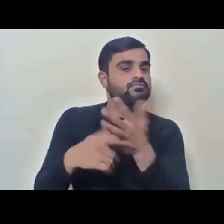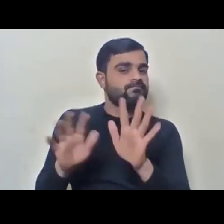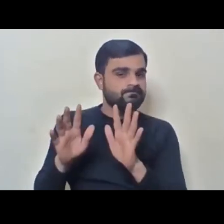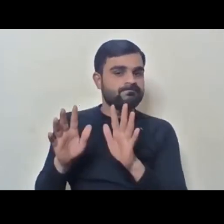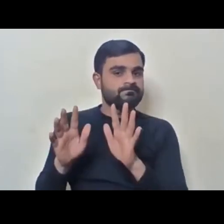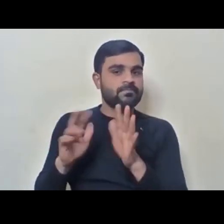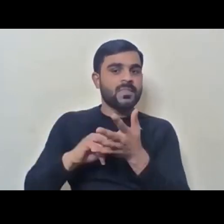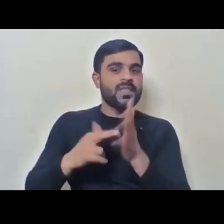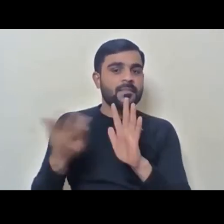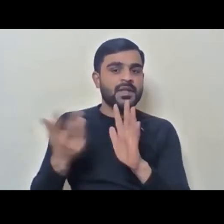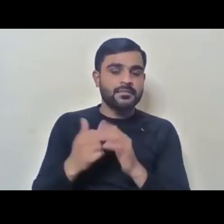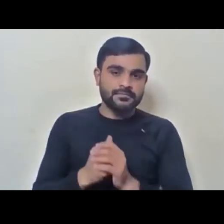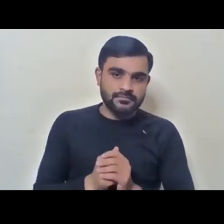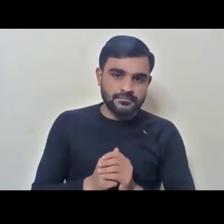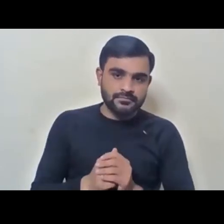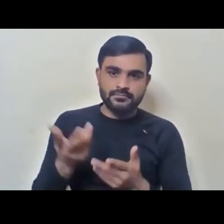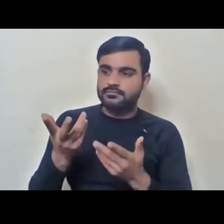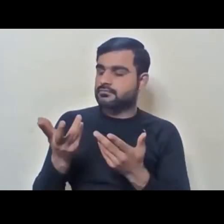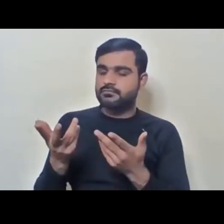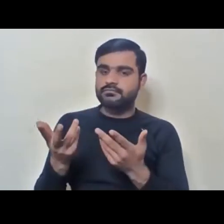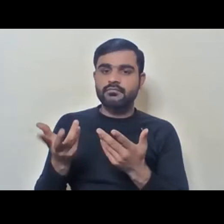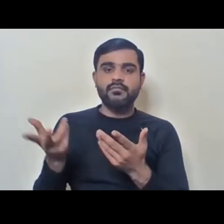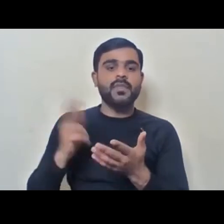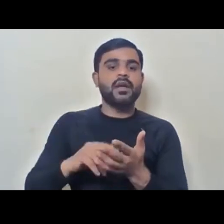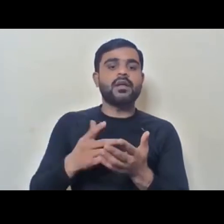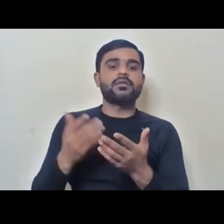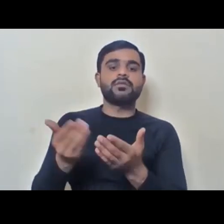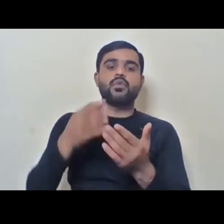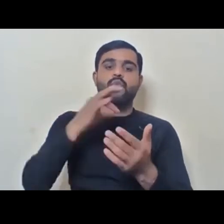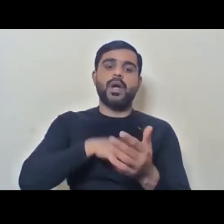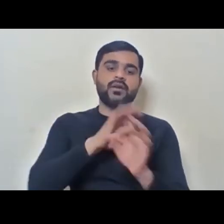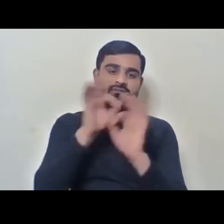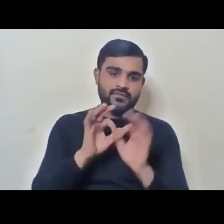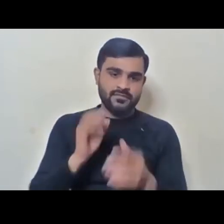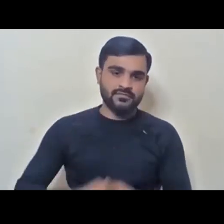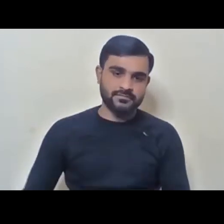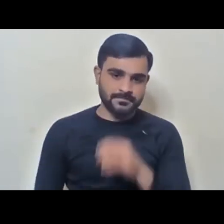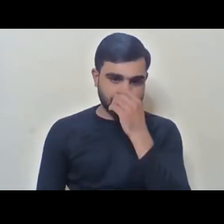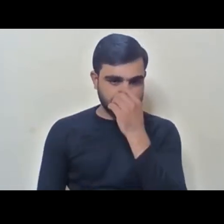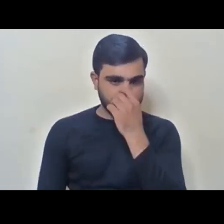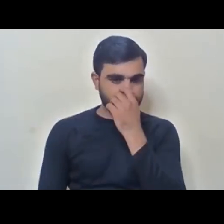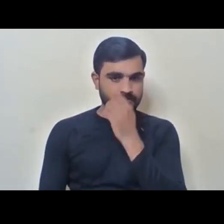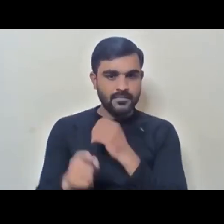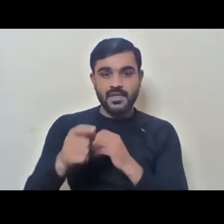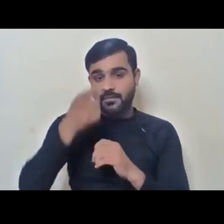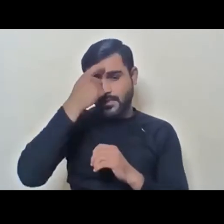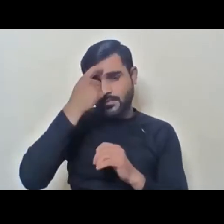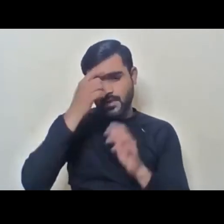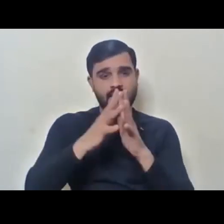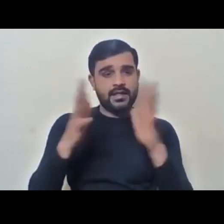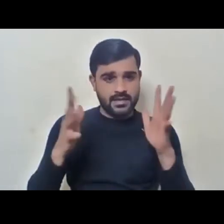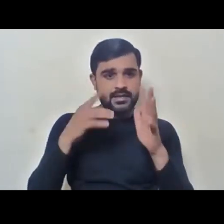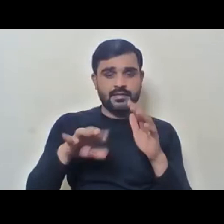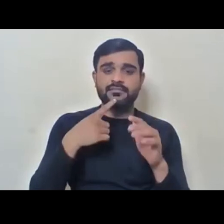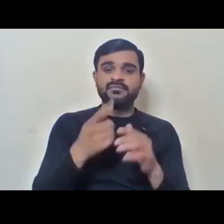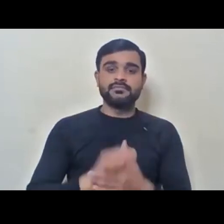then, you know, you don't have any remedy against it. So these are some of the very serious concerns I'd like to